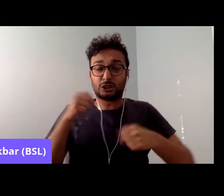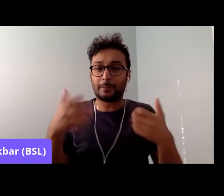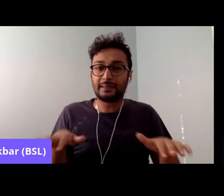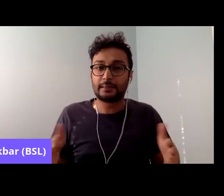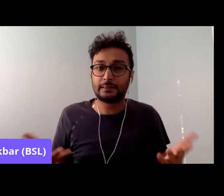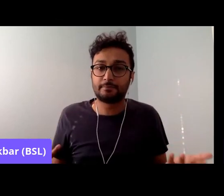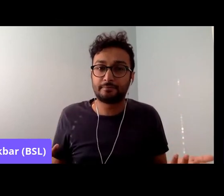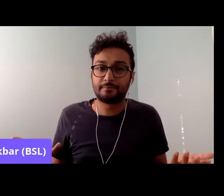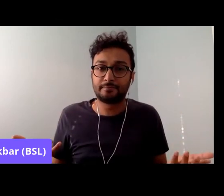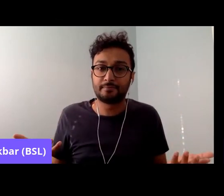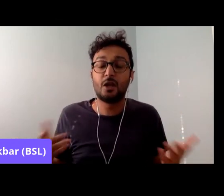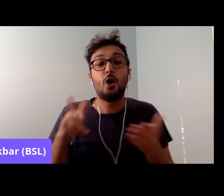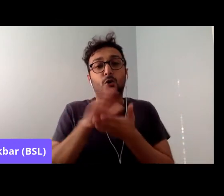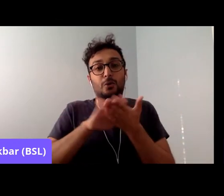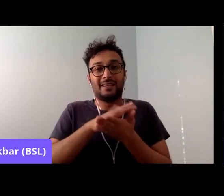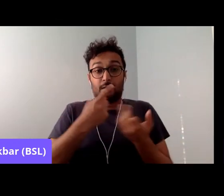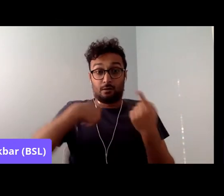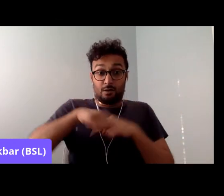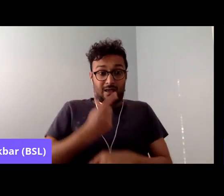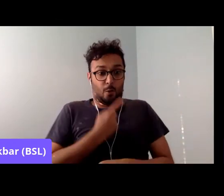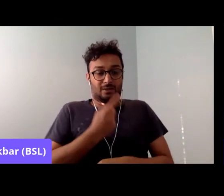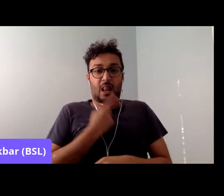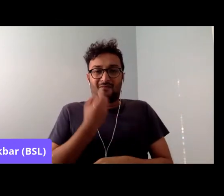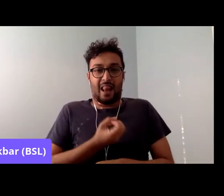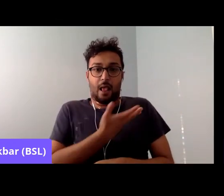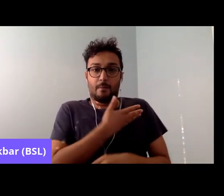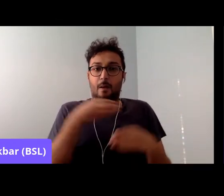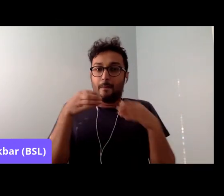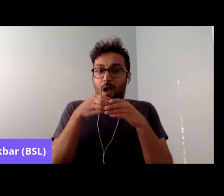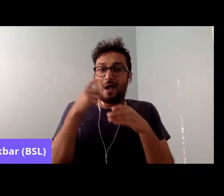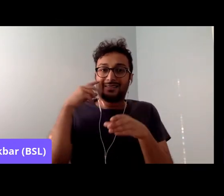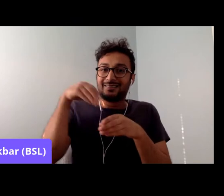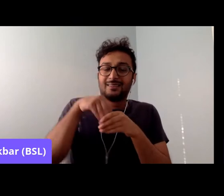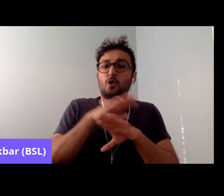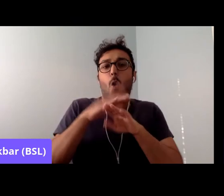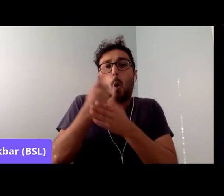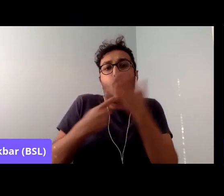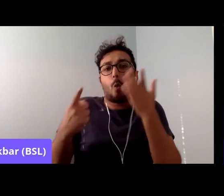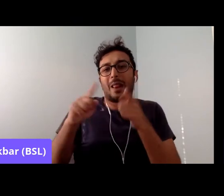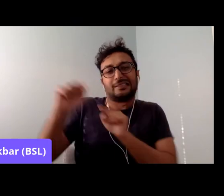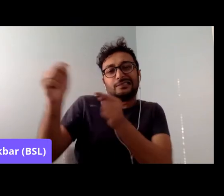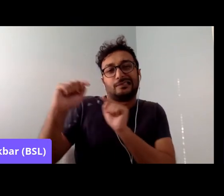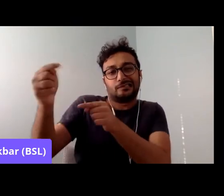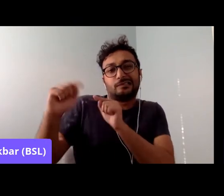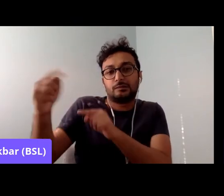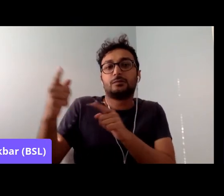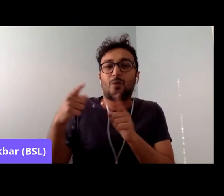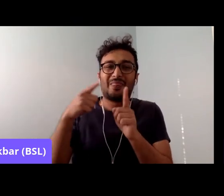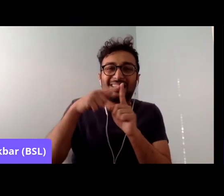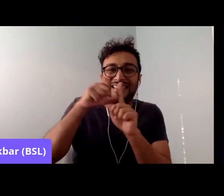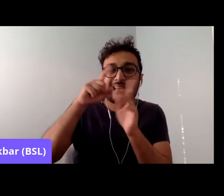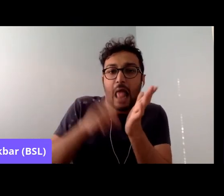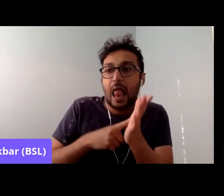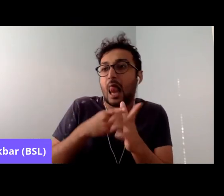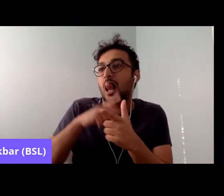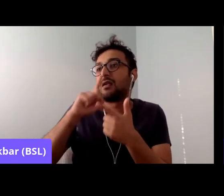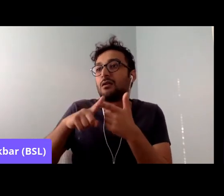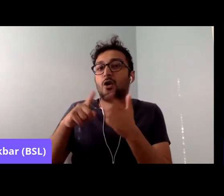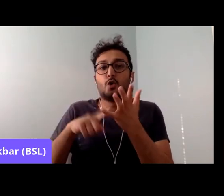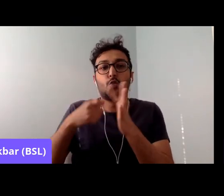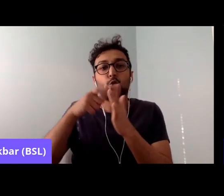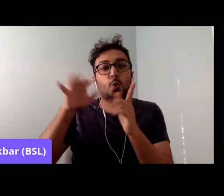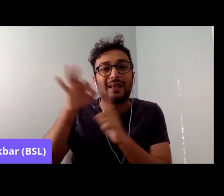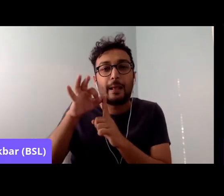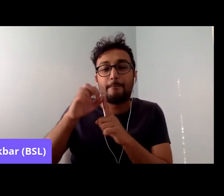not just about fighting the Nick Griffins and the EDL and the UKIP, it's being very